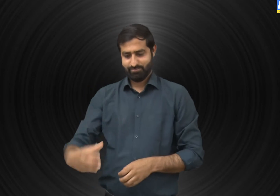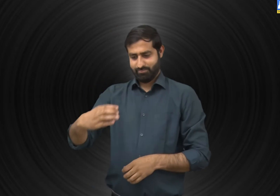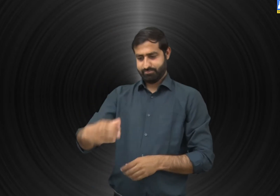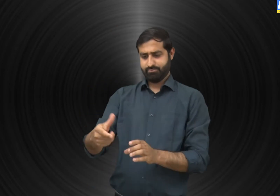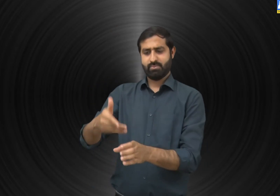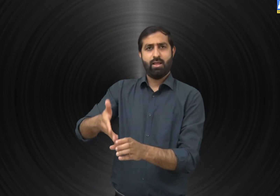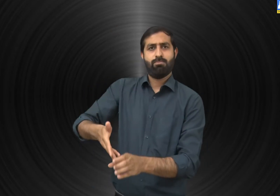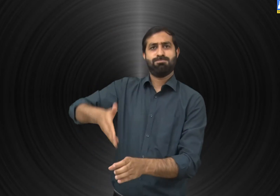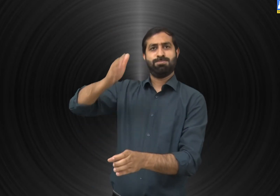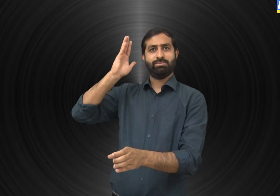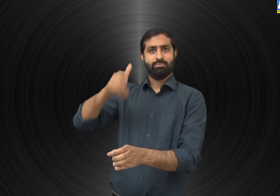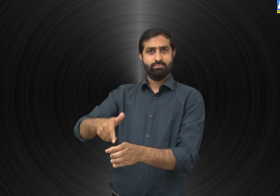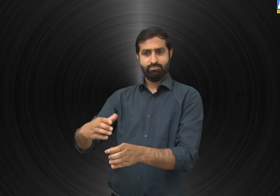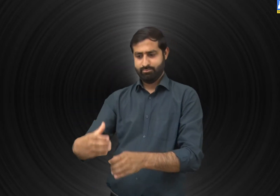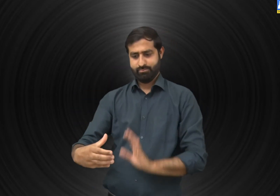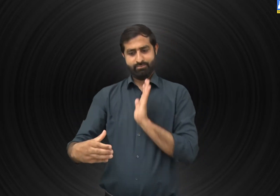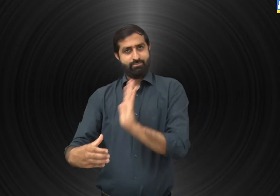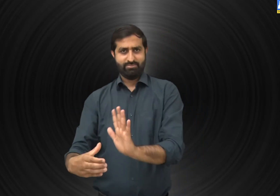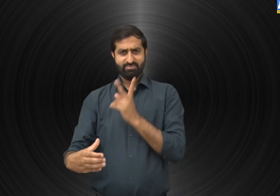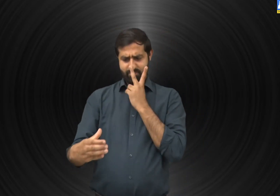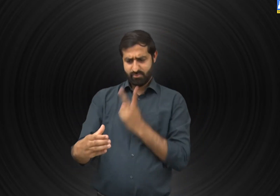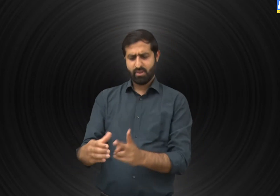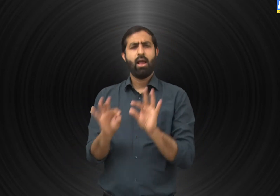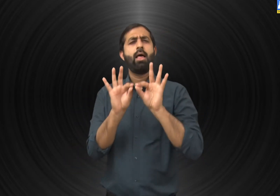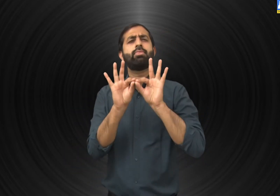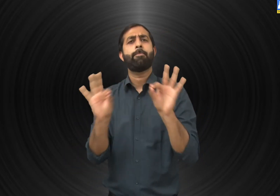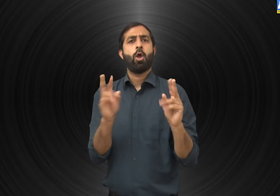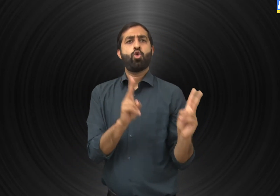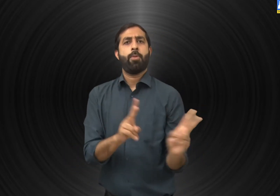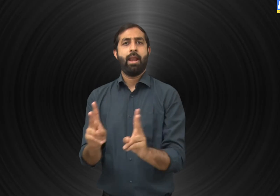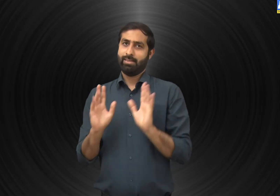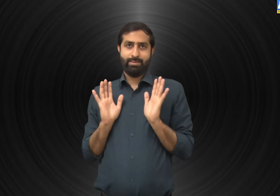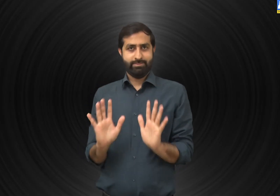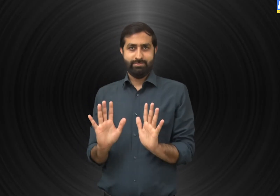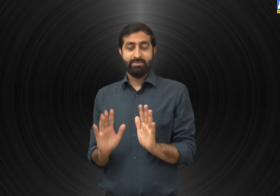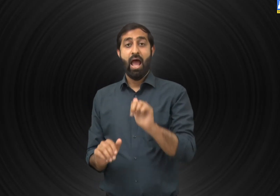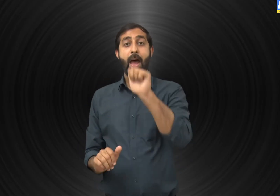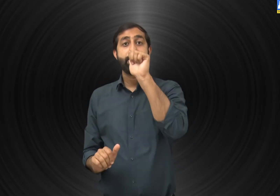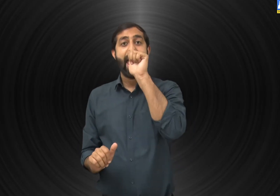The substance which when added to water